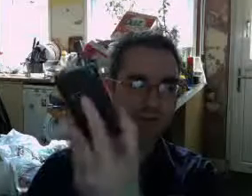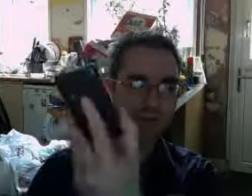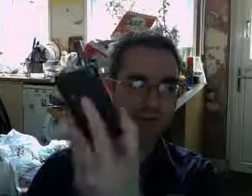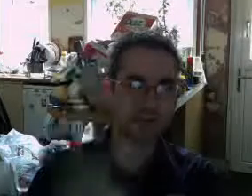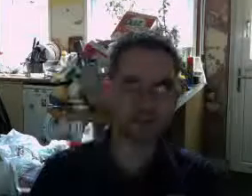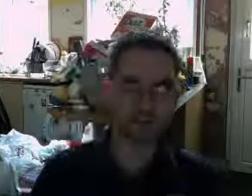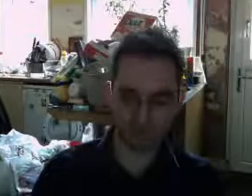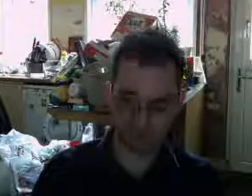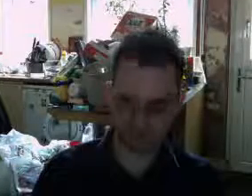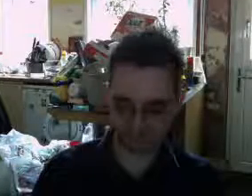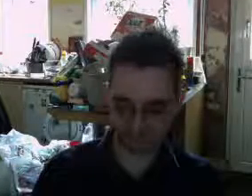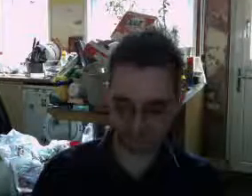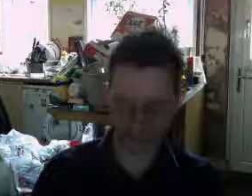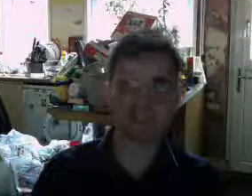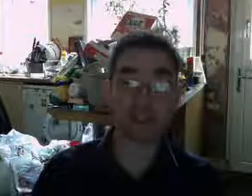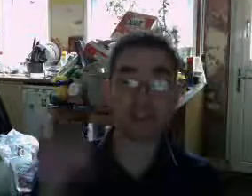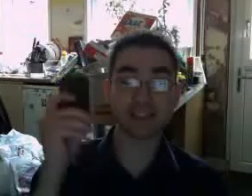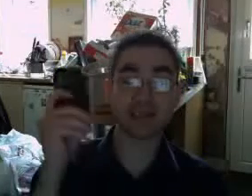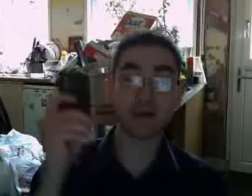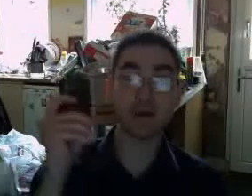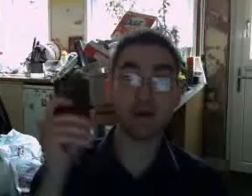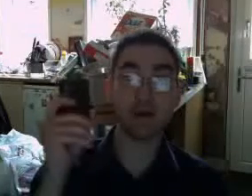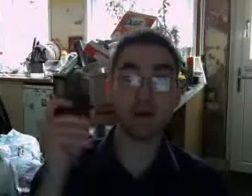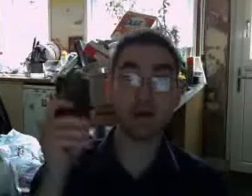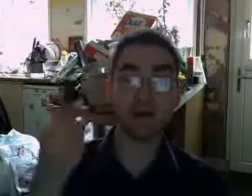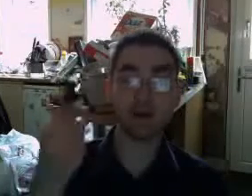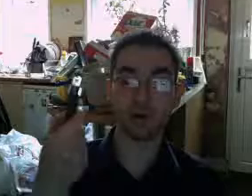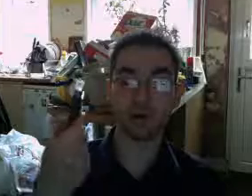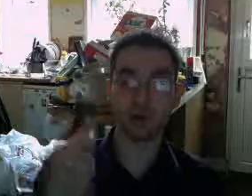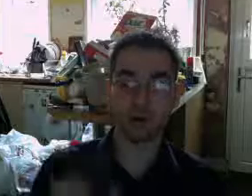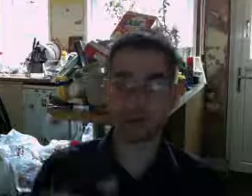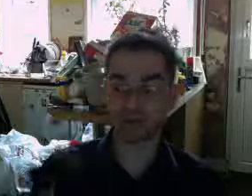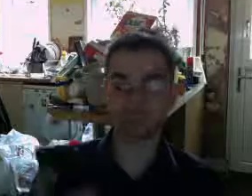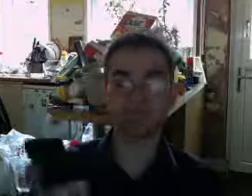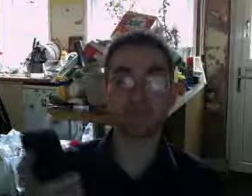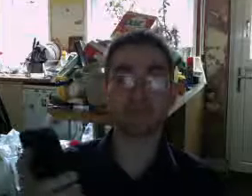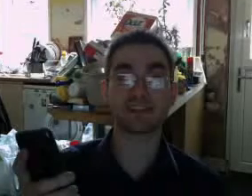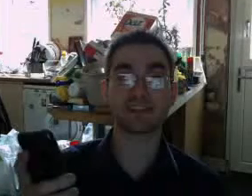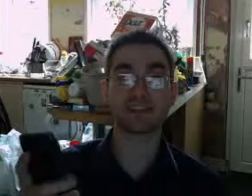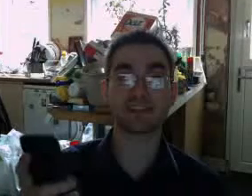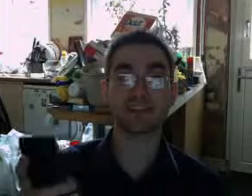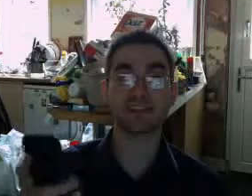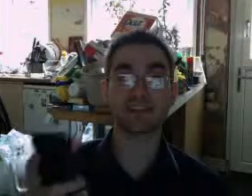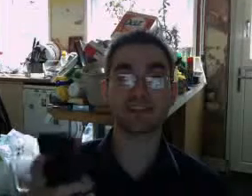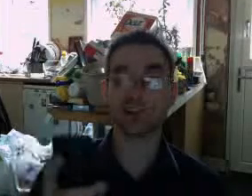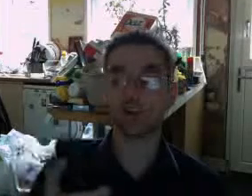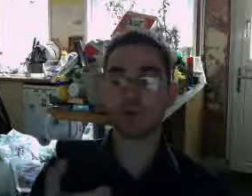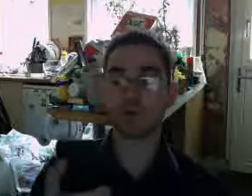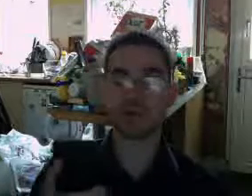I've been phoning her up using Skype on my mobile, which has been fantastic. So, say